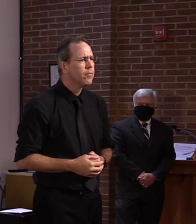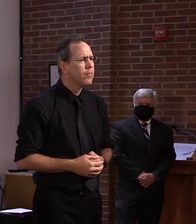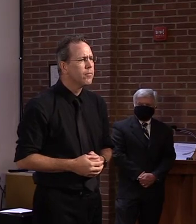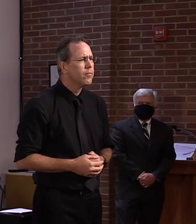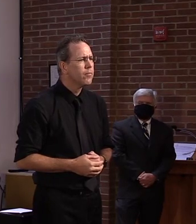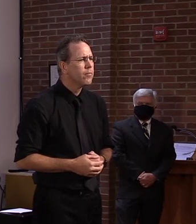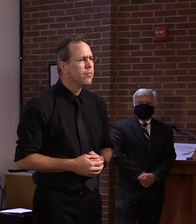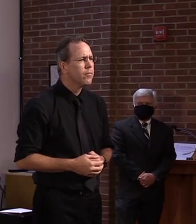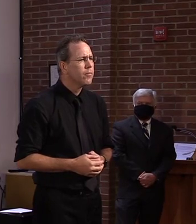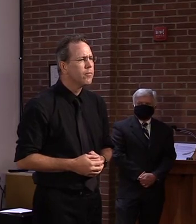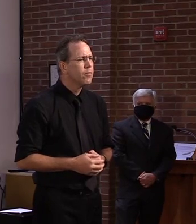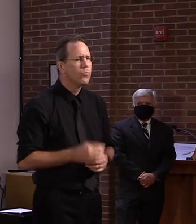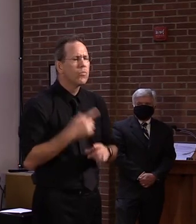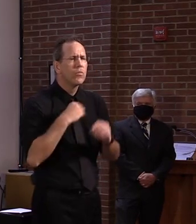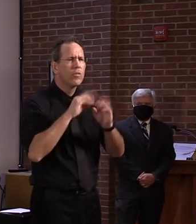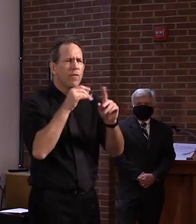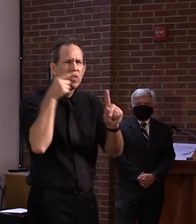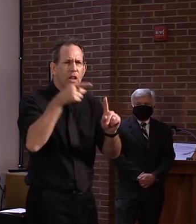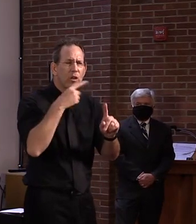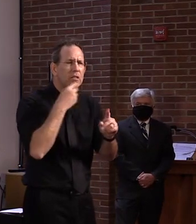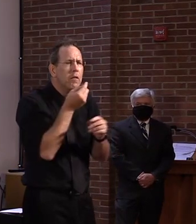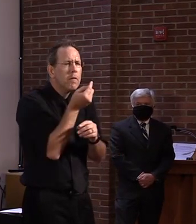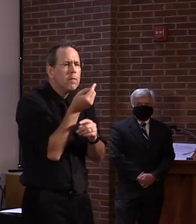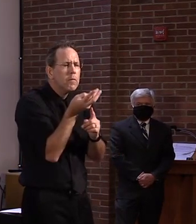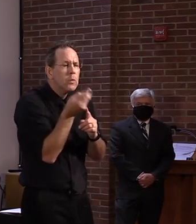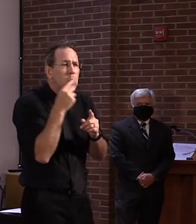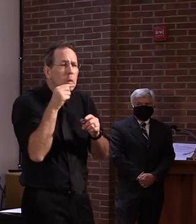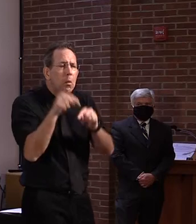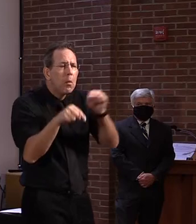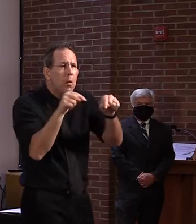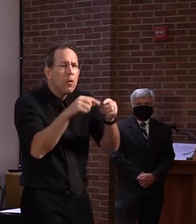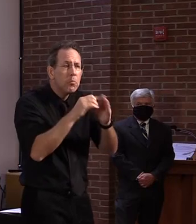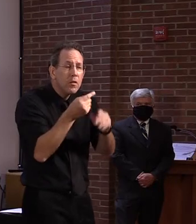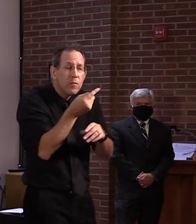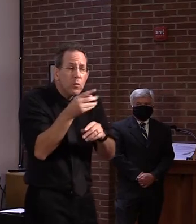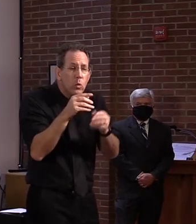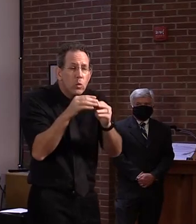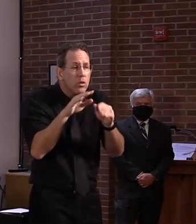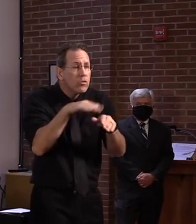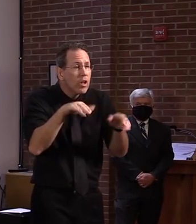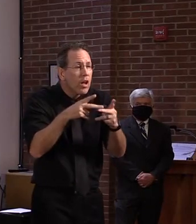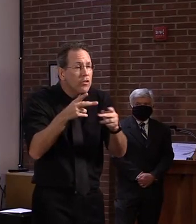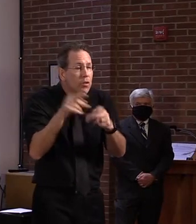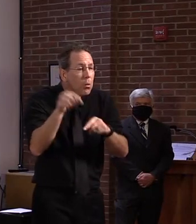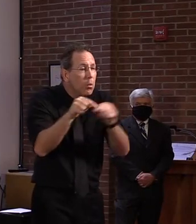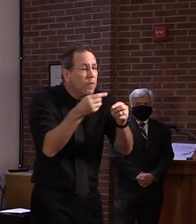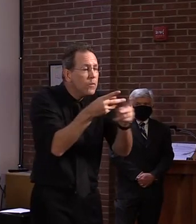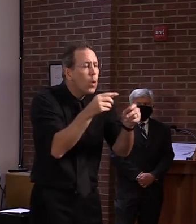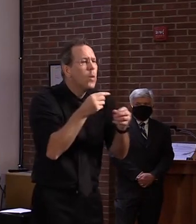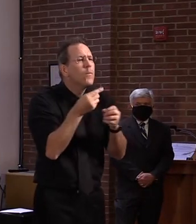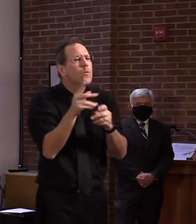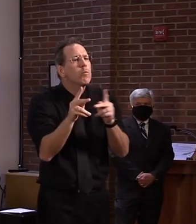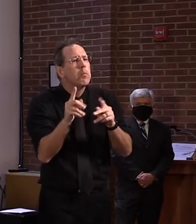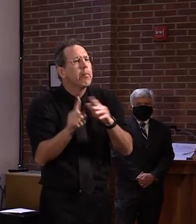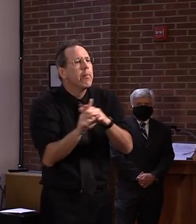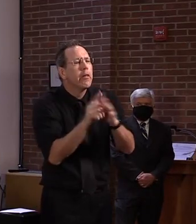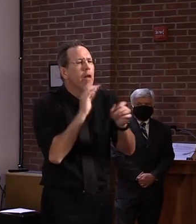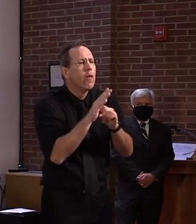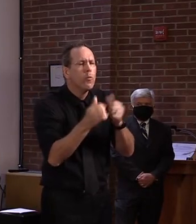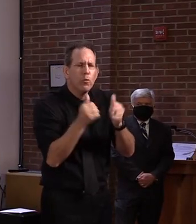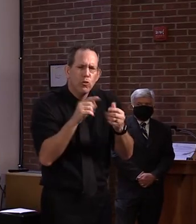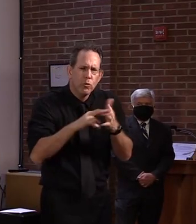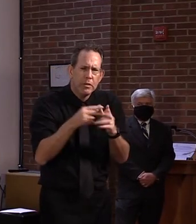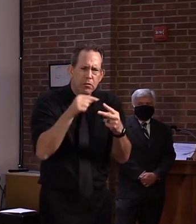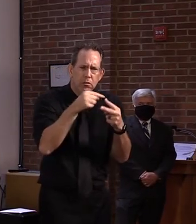Yes. at each facility, very limited number, just less than a handful